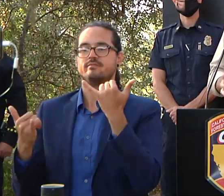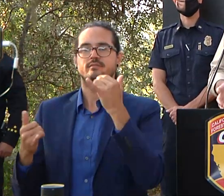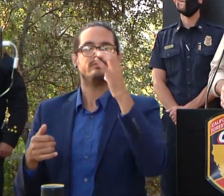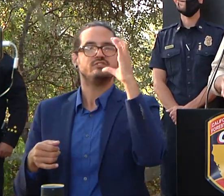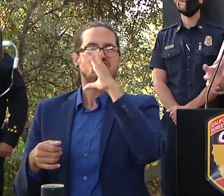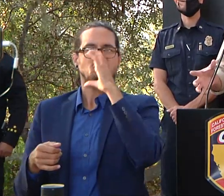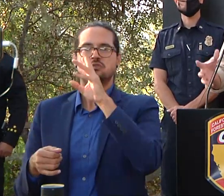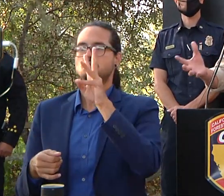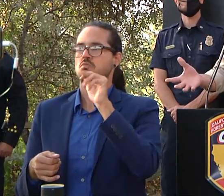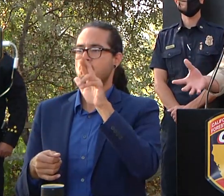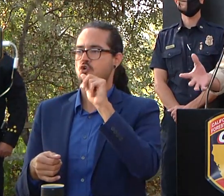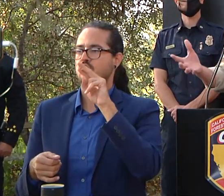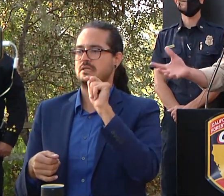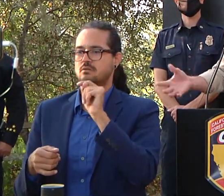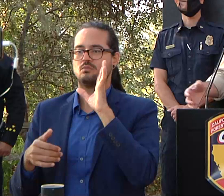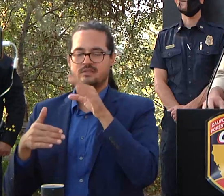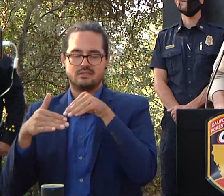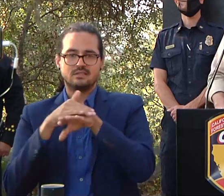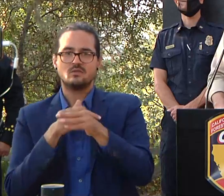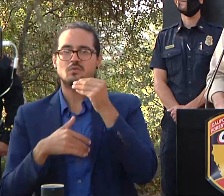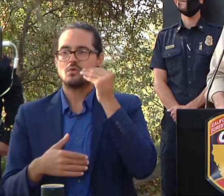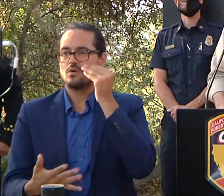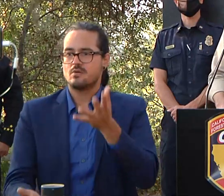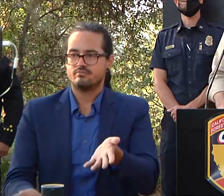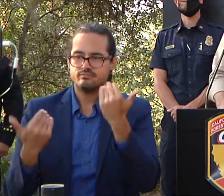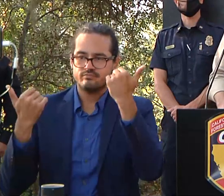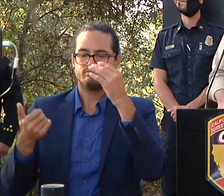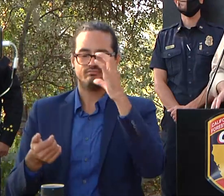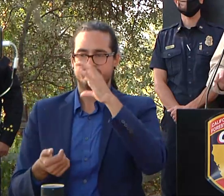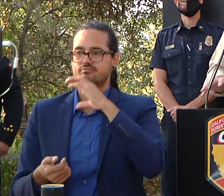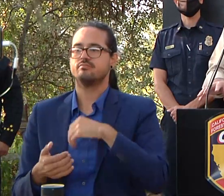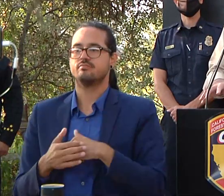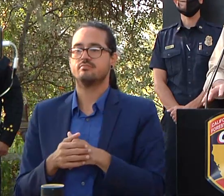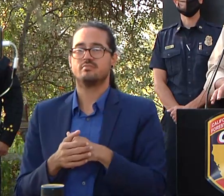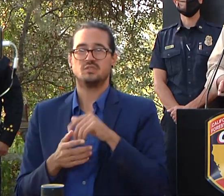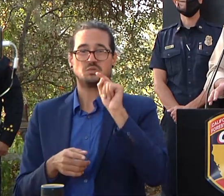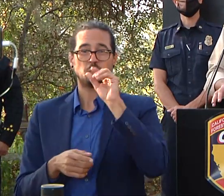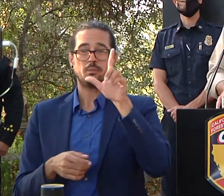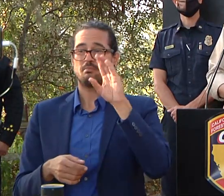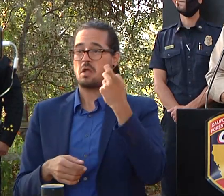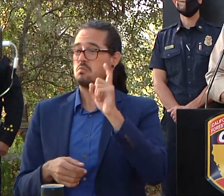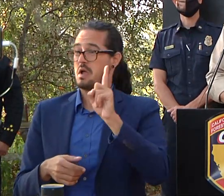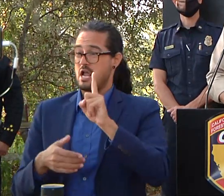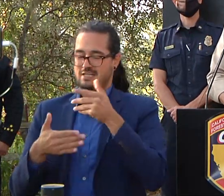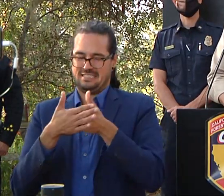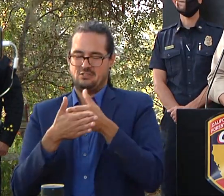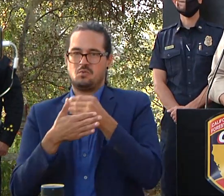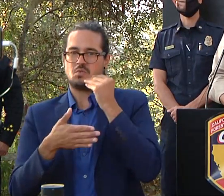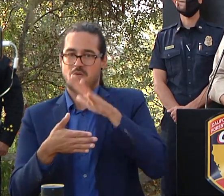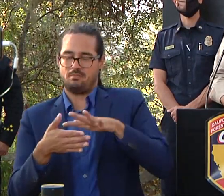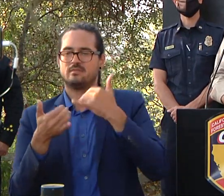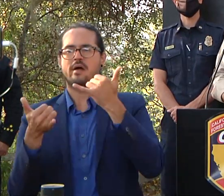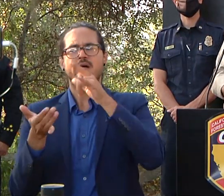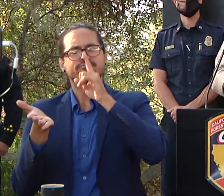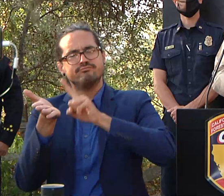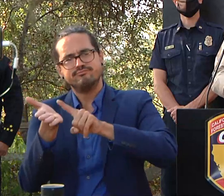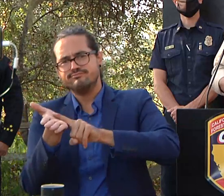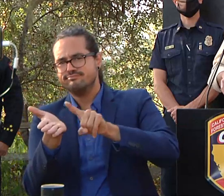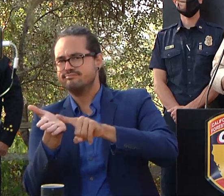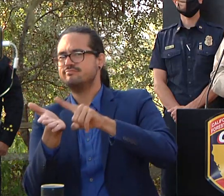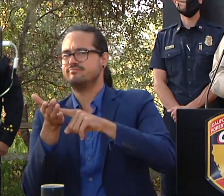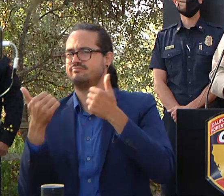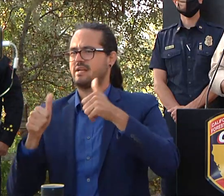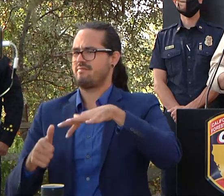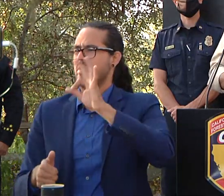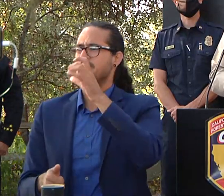the home there this this toolbox was found near home and so we're we're still continuing to do further investigation with regards to that